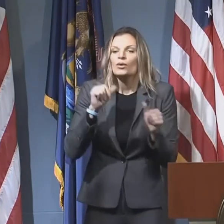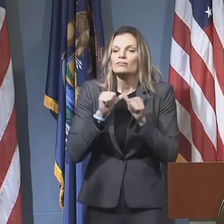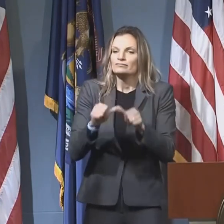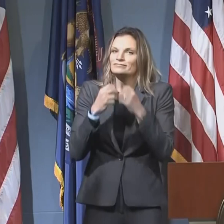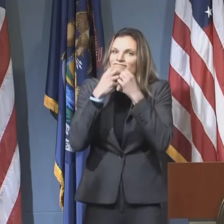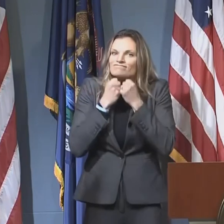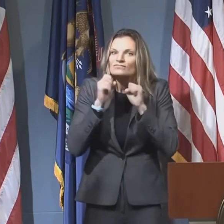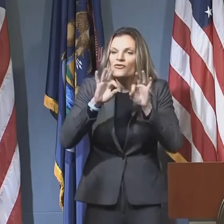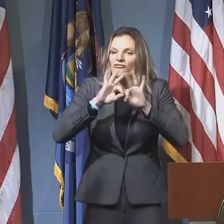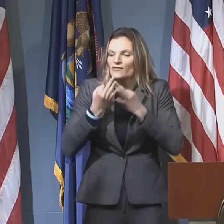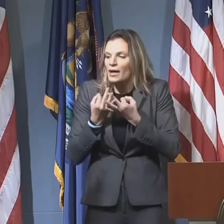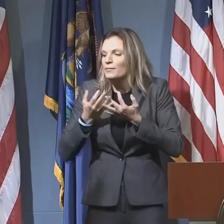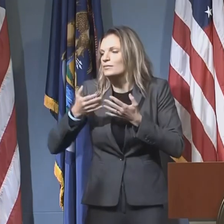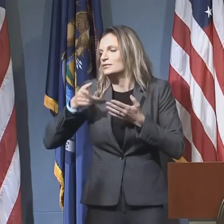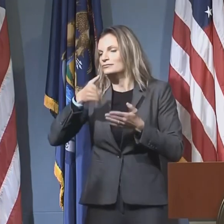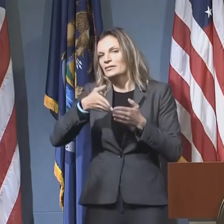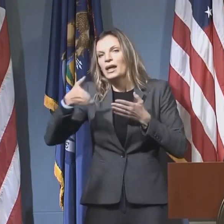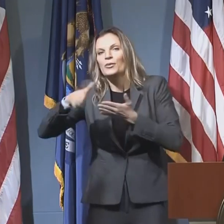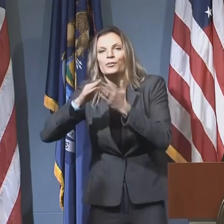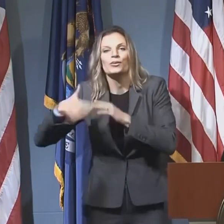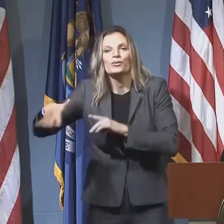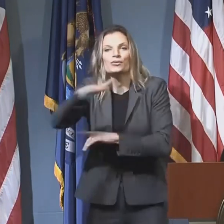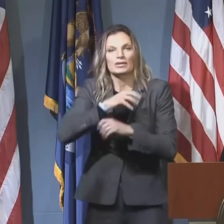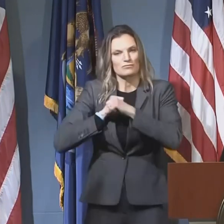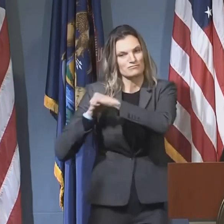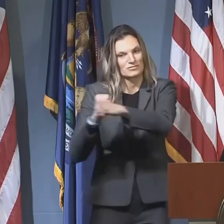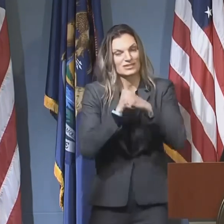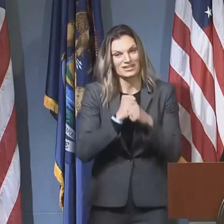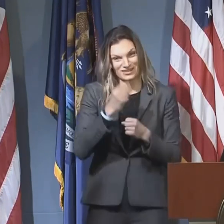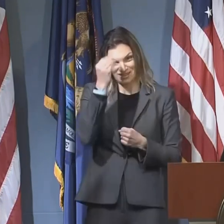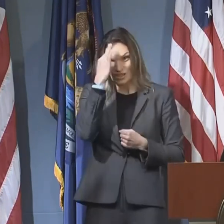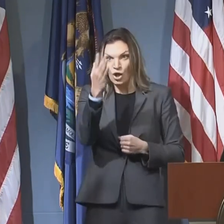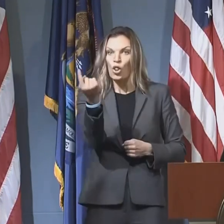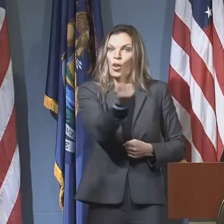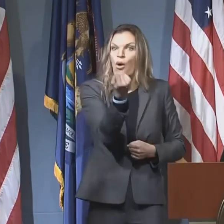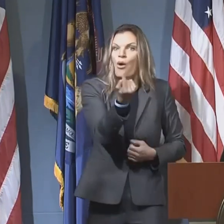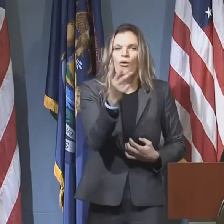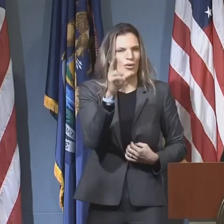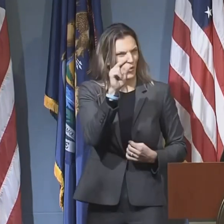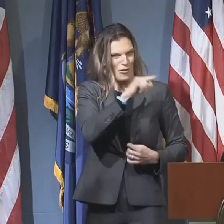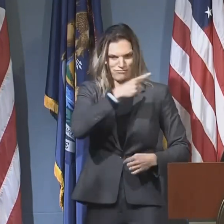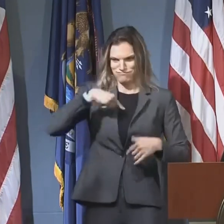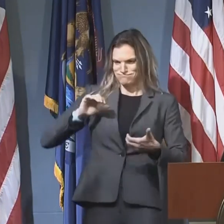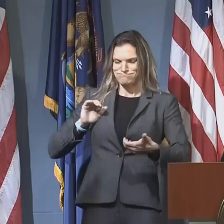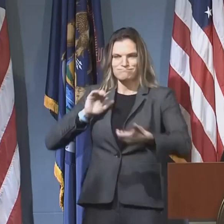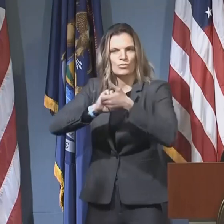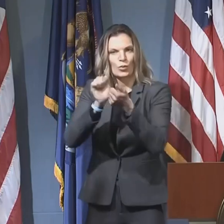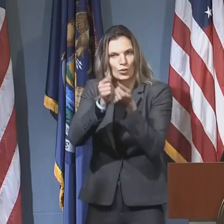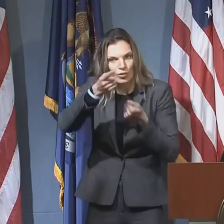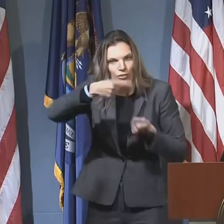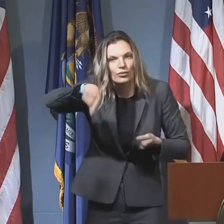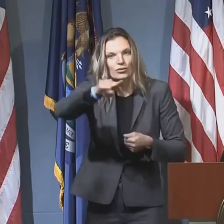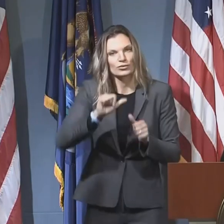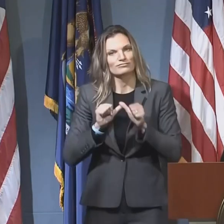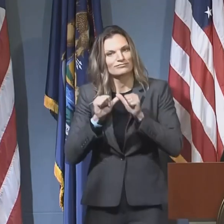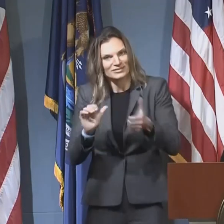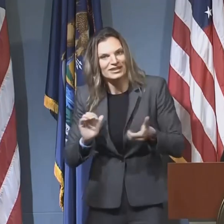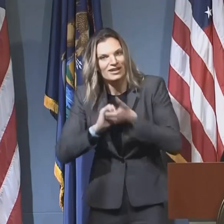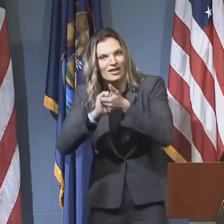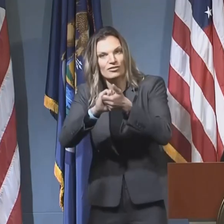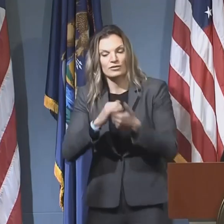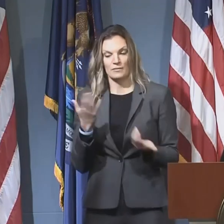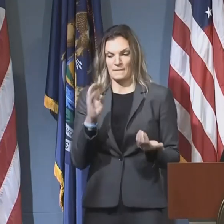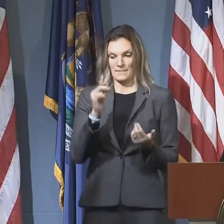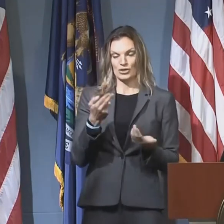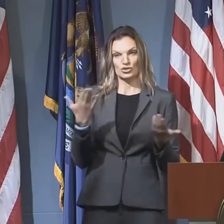and your families safe and your neighbors safe. And I want you to know we're in this together. We'll continue to work through it together. Michigan's shown great